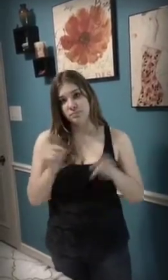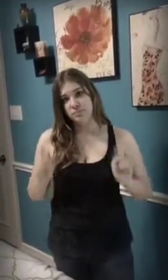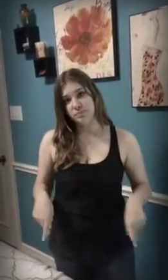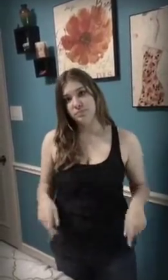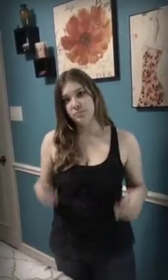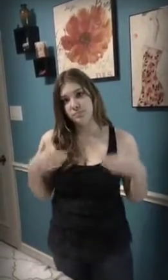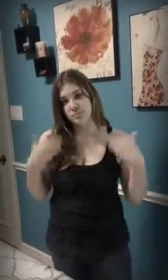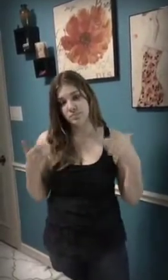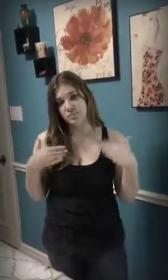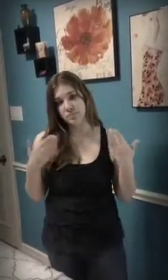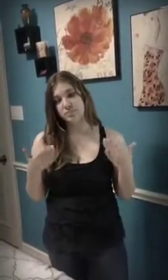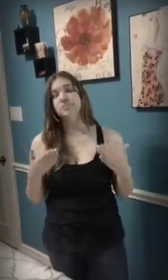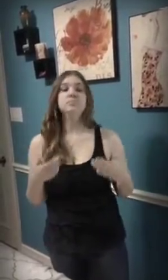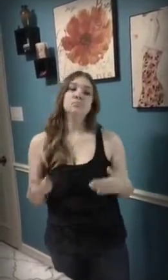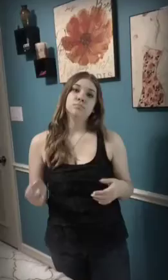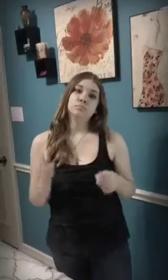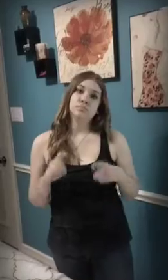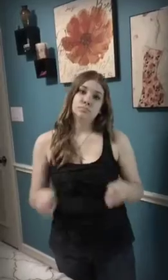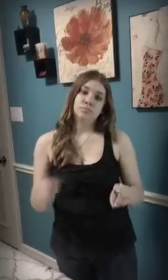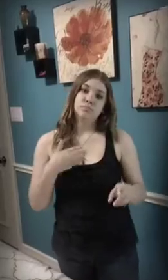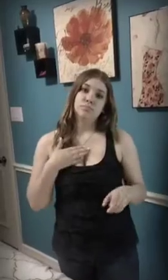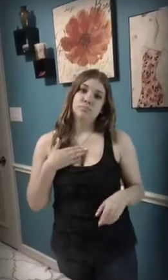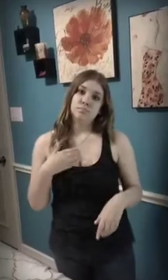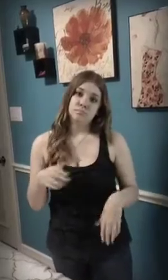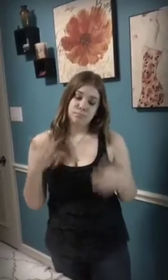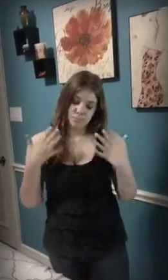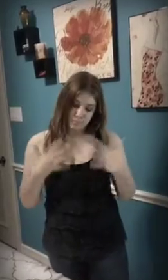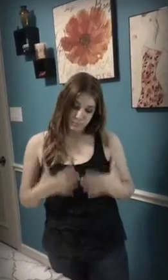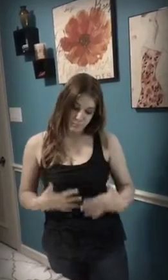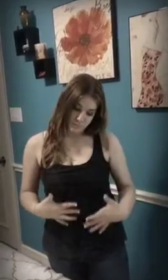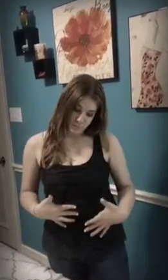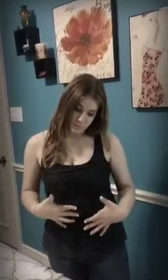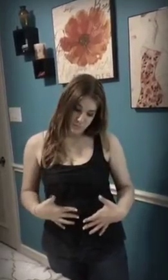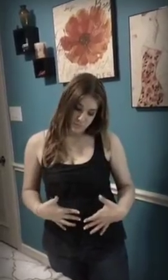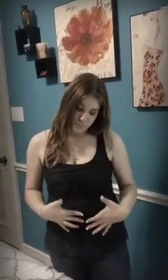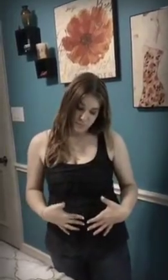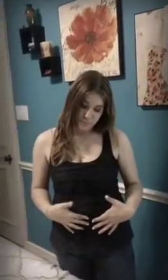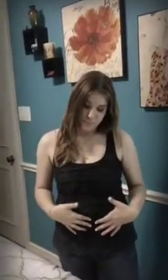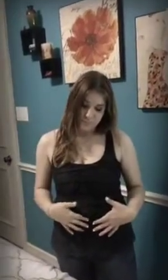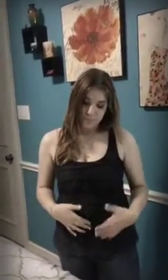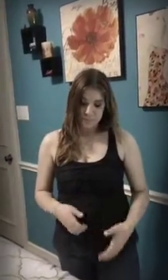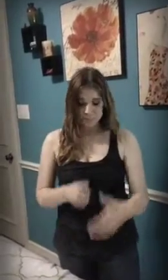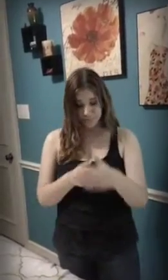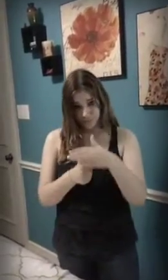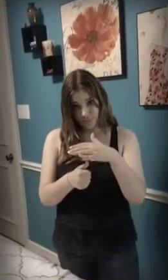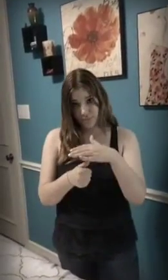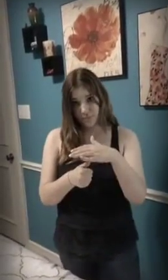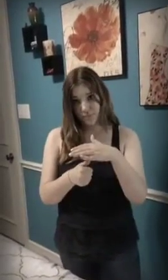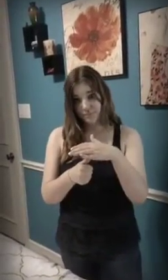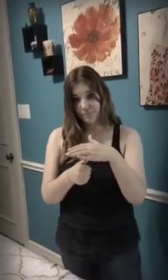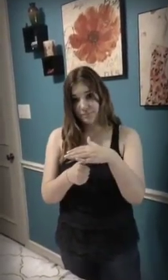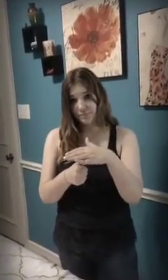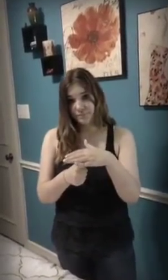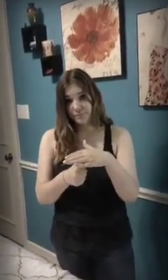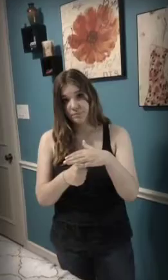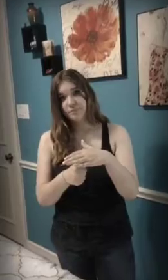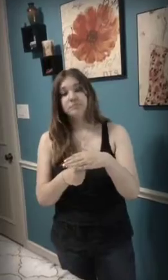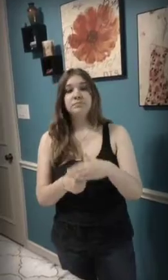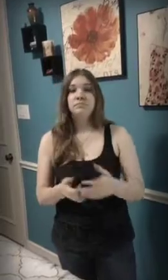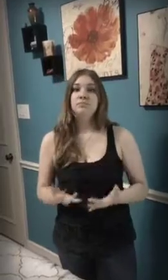make everybody happy While I just hurt and hide Waiting